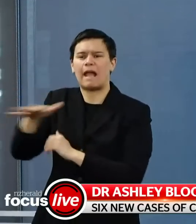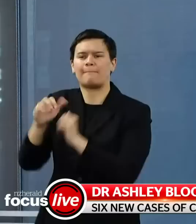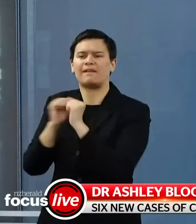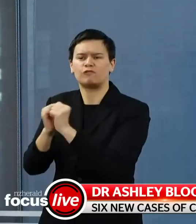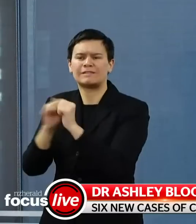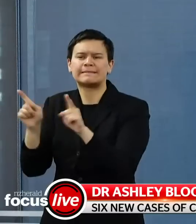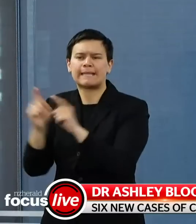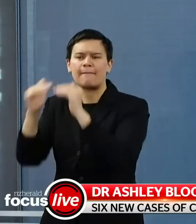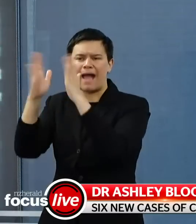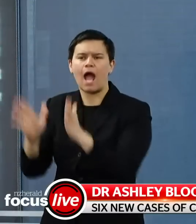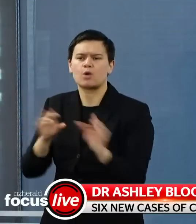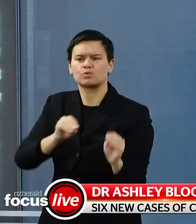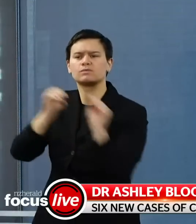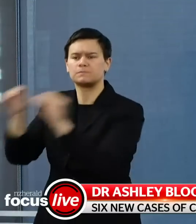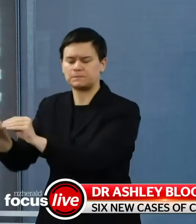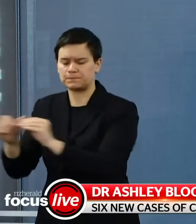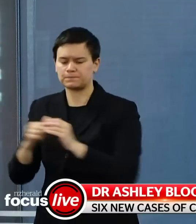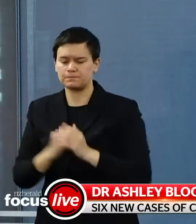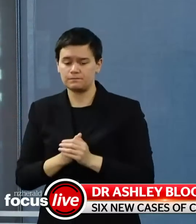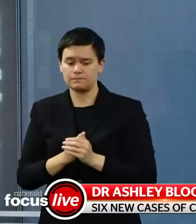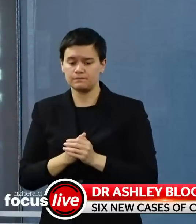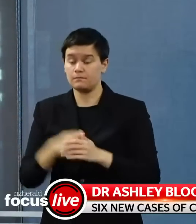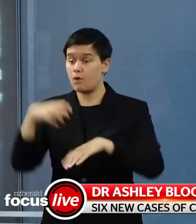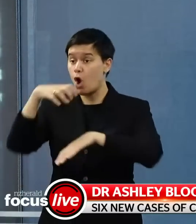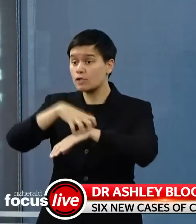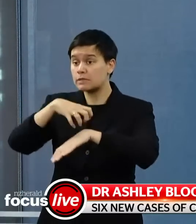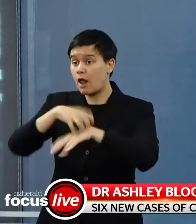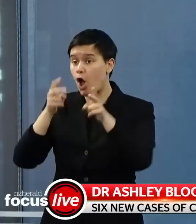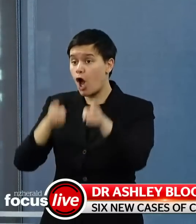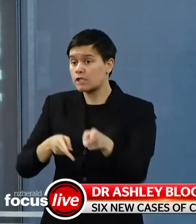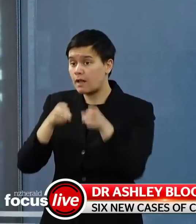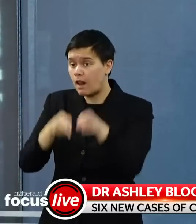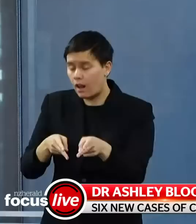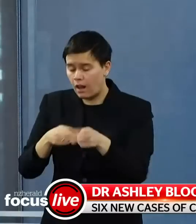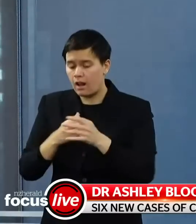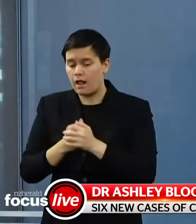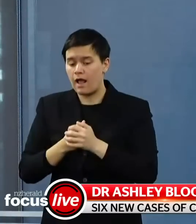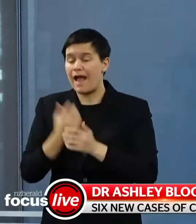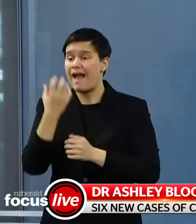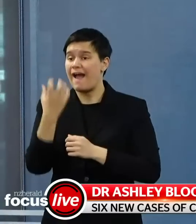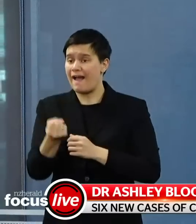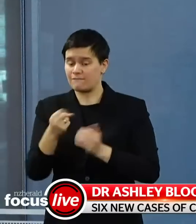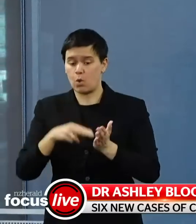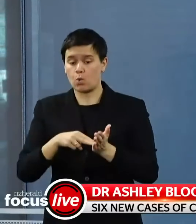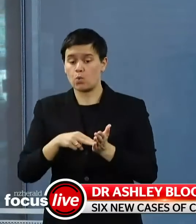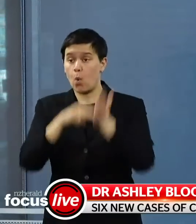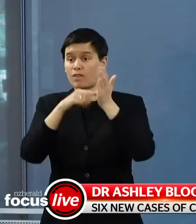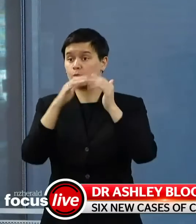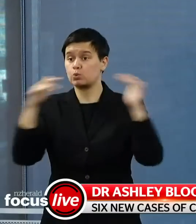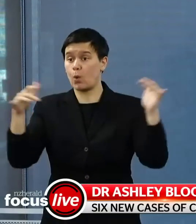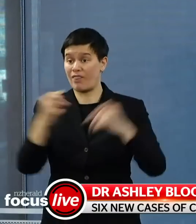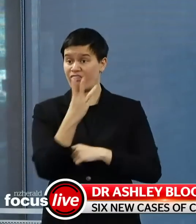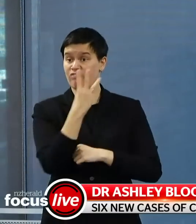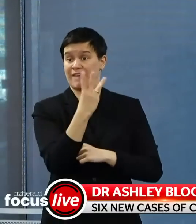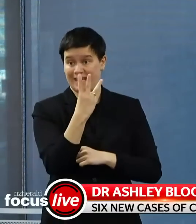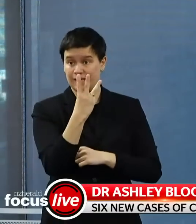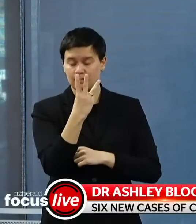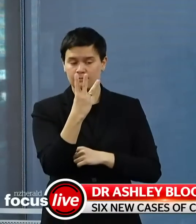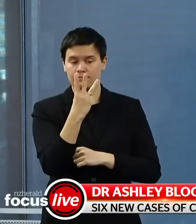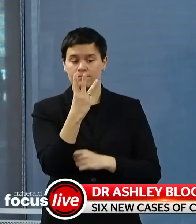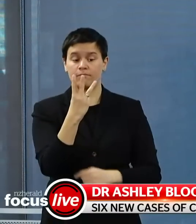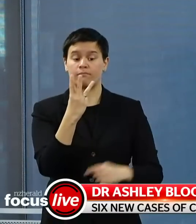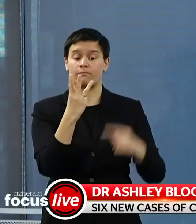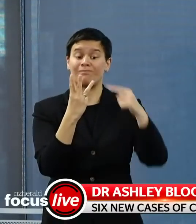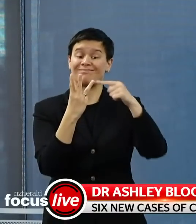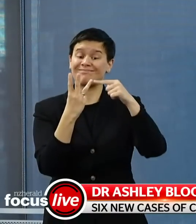COVID-19, two are stable and in isolation on a ward in North Shore Hospital, two are in ICU, one at North Shore and one